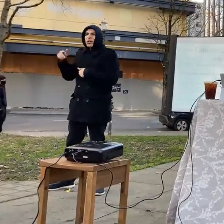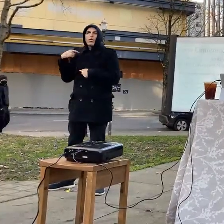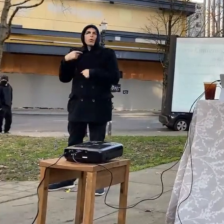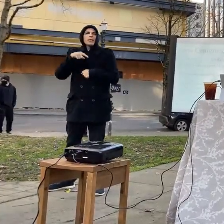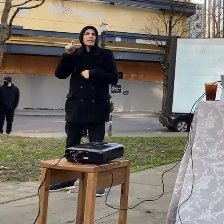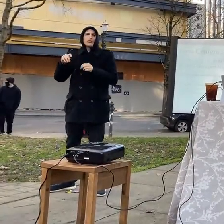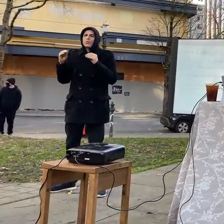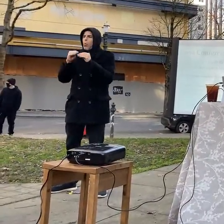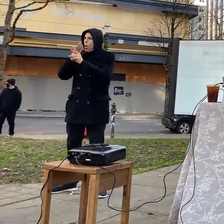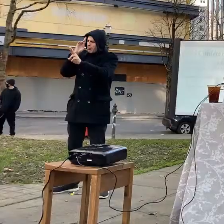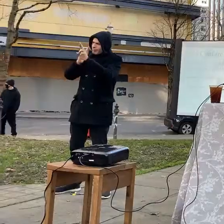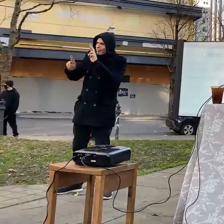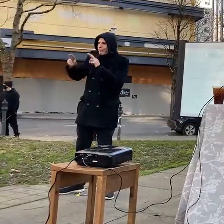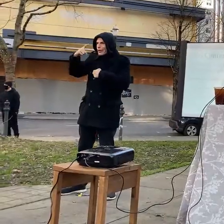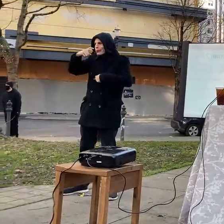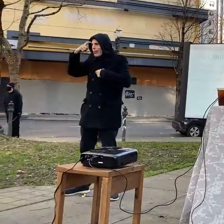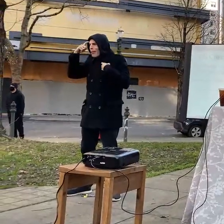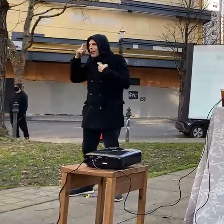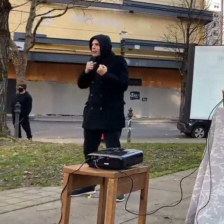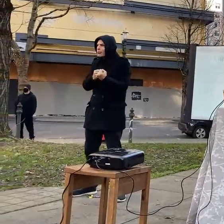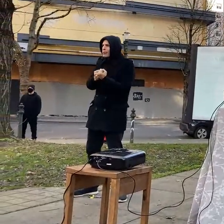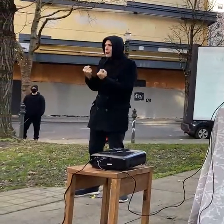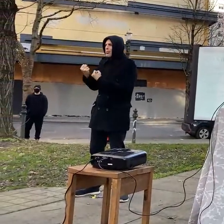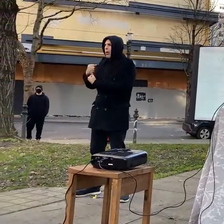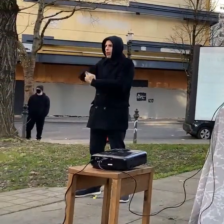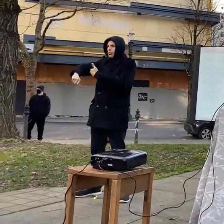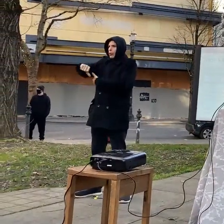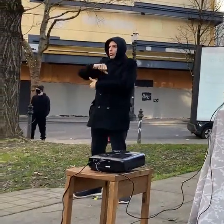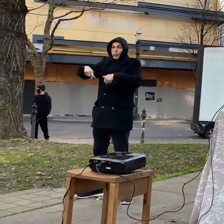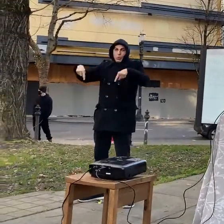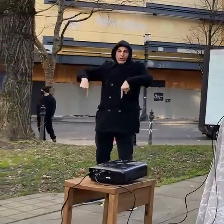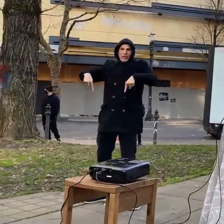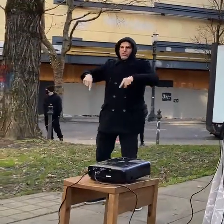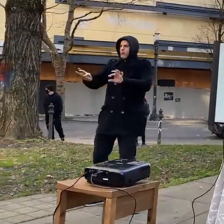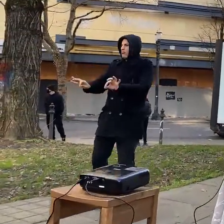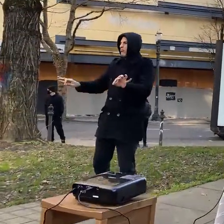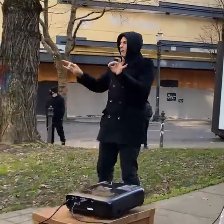but as you will all see